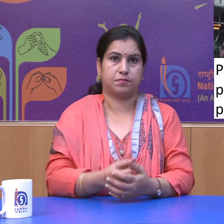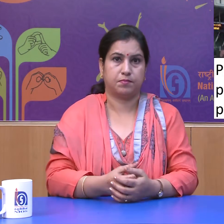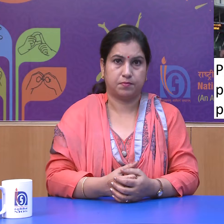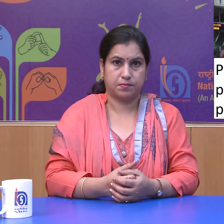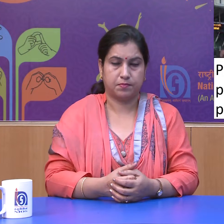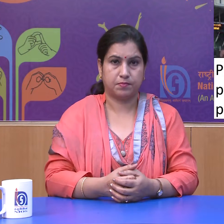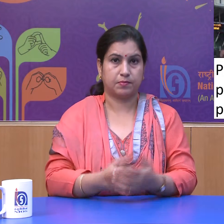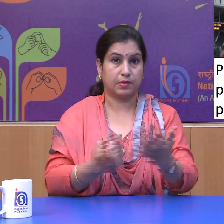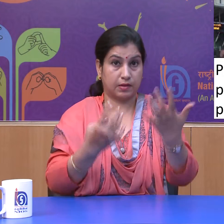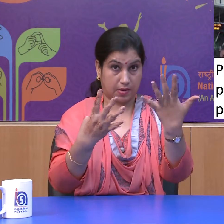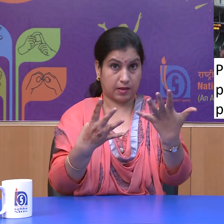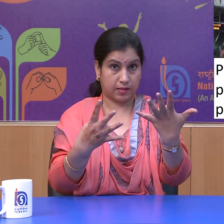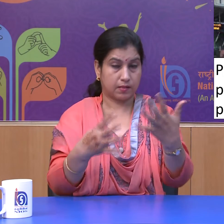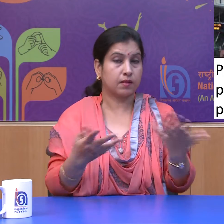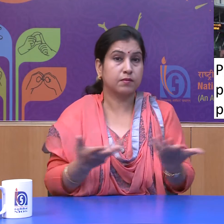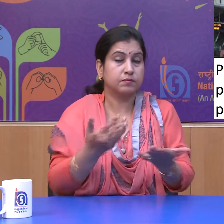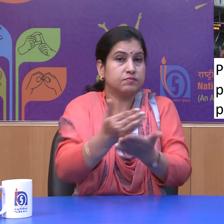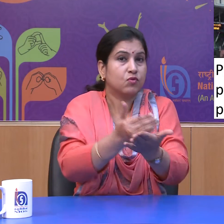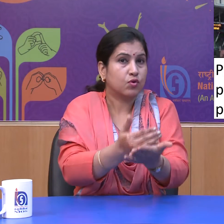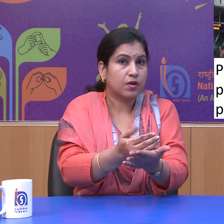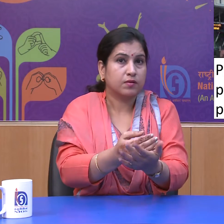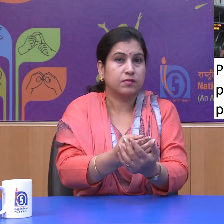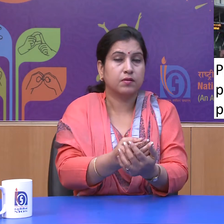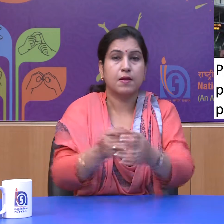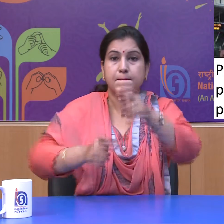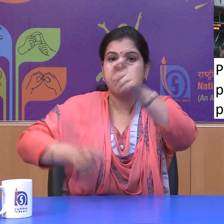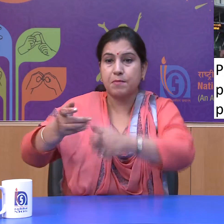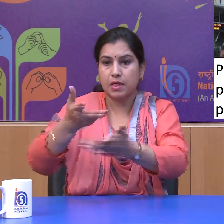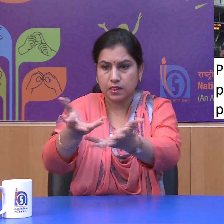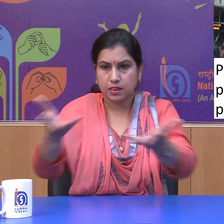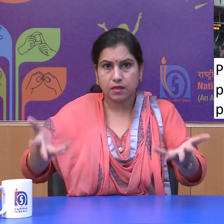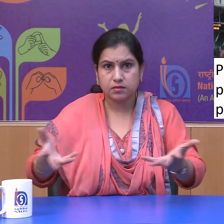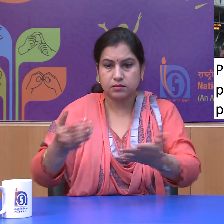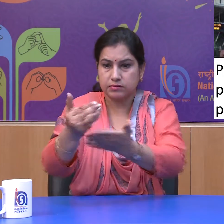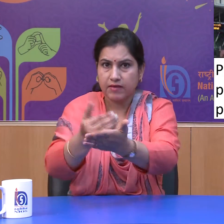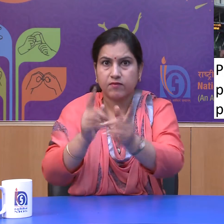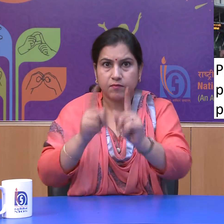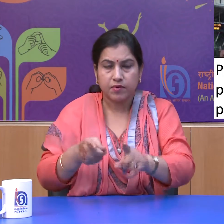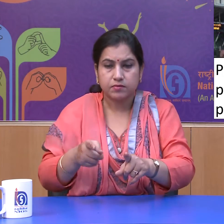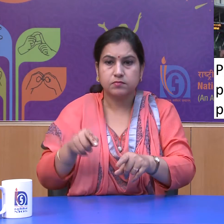Number 9 is to protect public property and not to use violence.